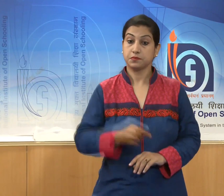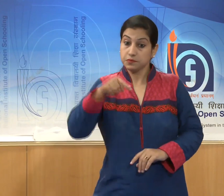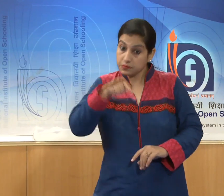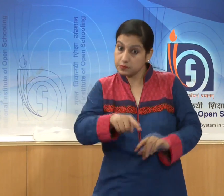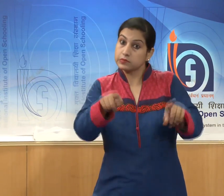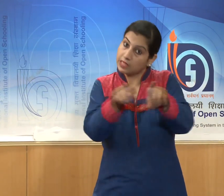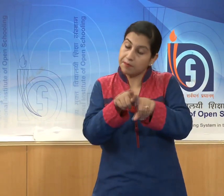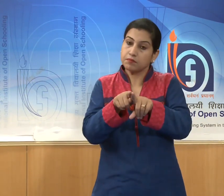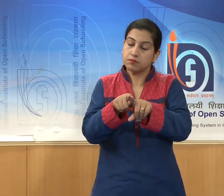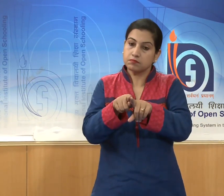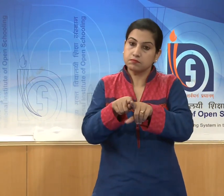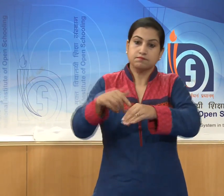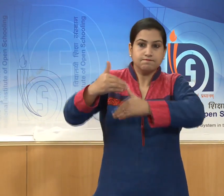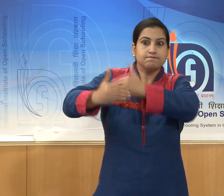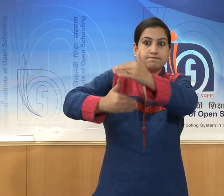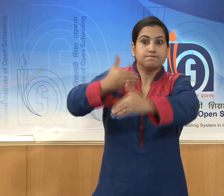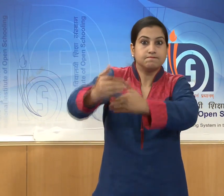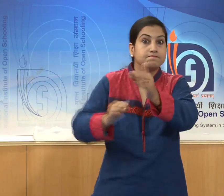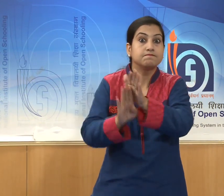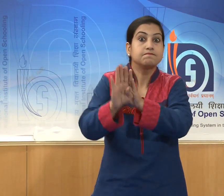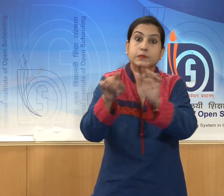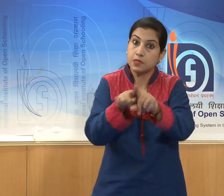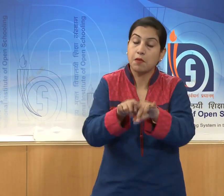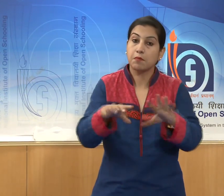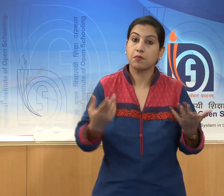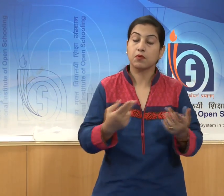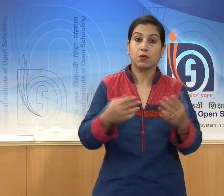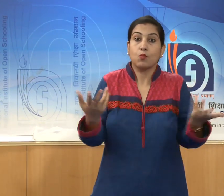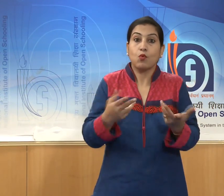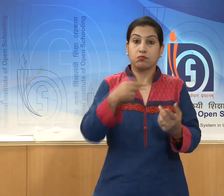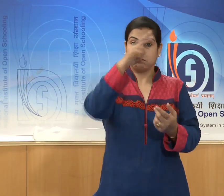with the artistic activity.